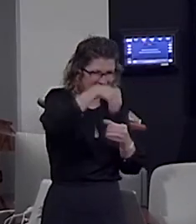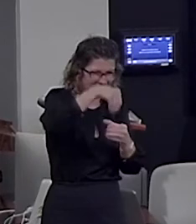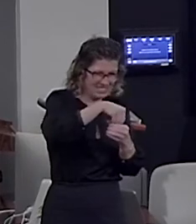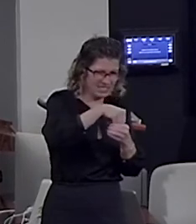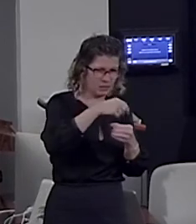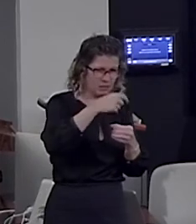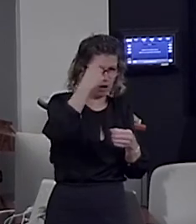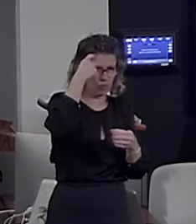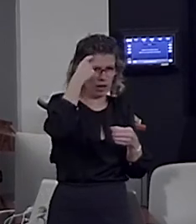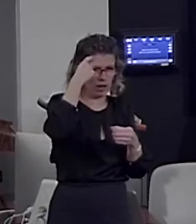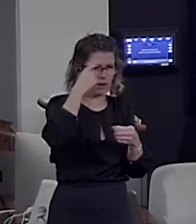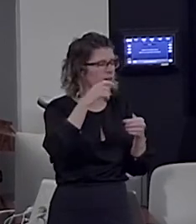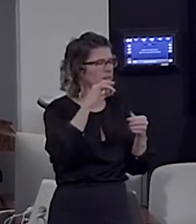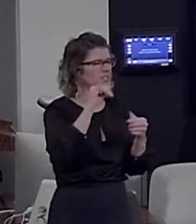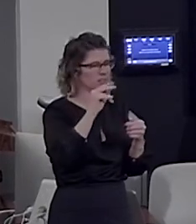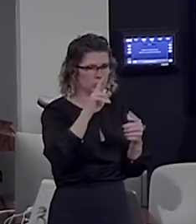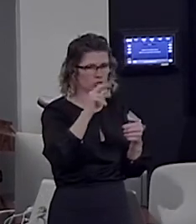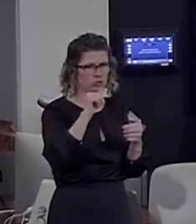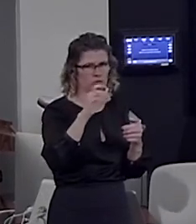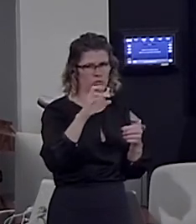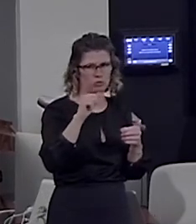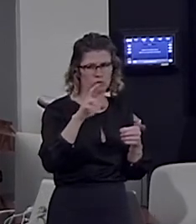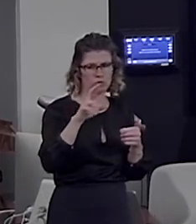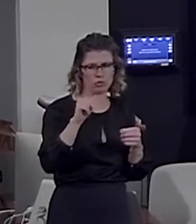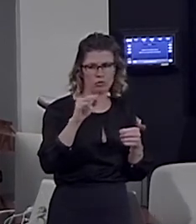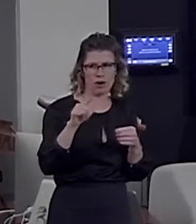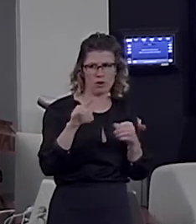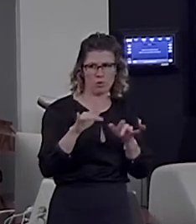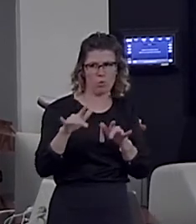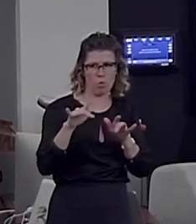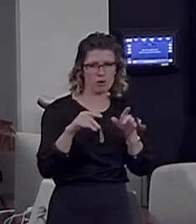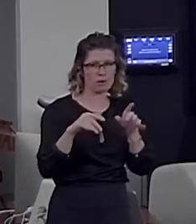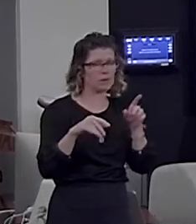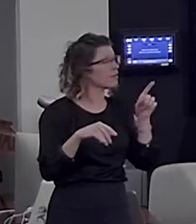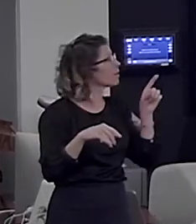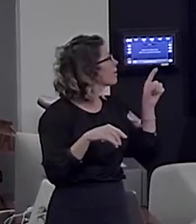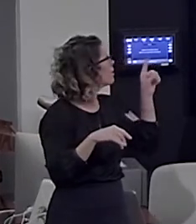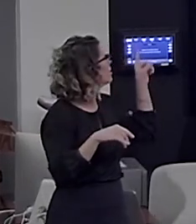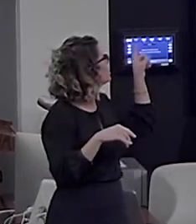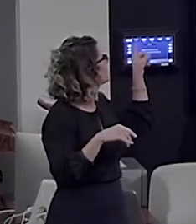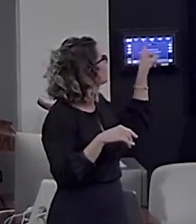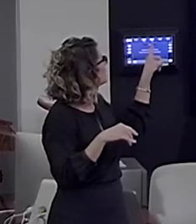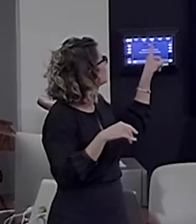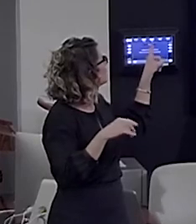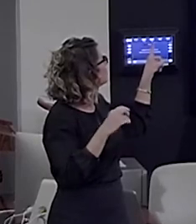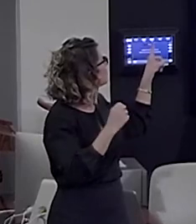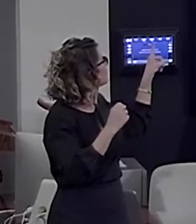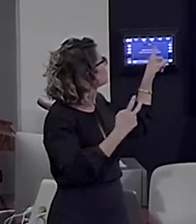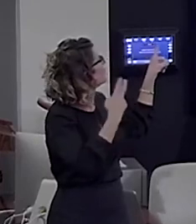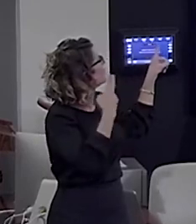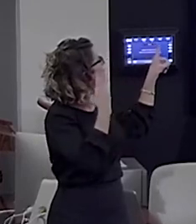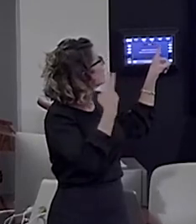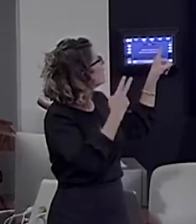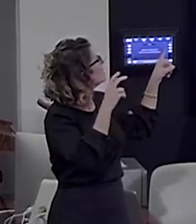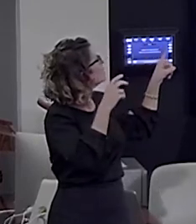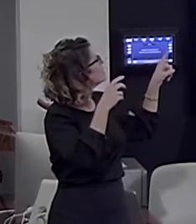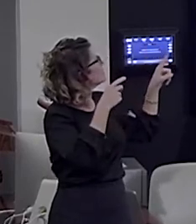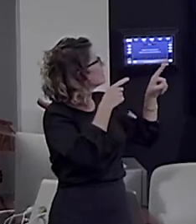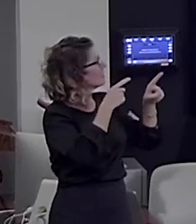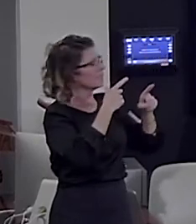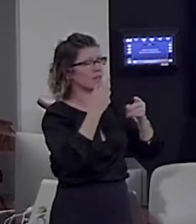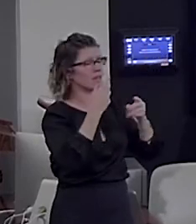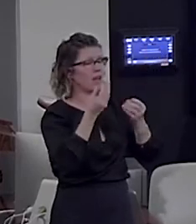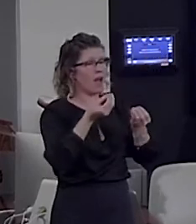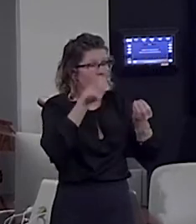activity, shown in colors. So, an index of activation of neural networks, as a function of time,